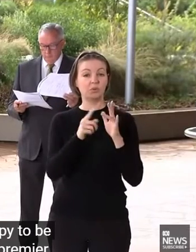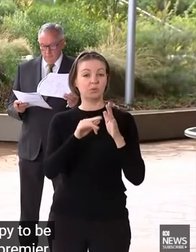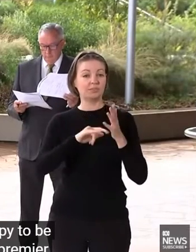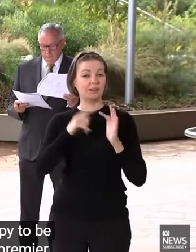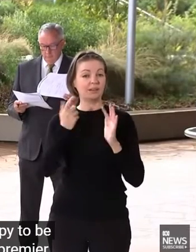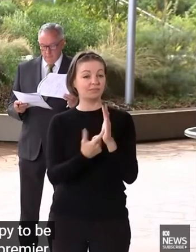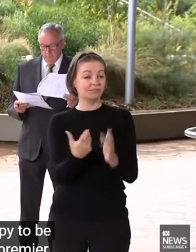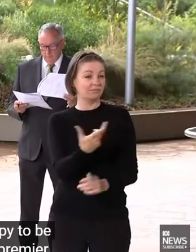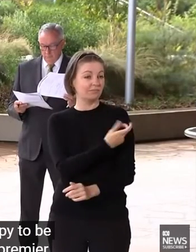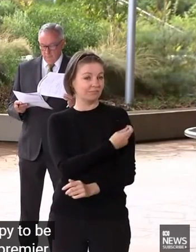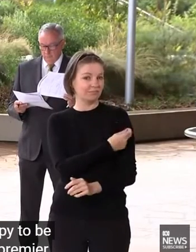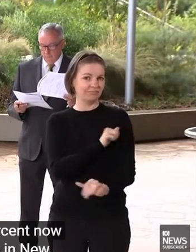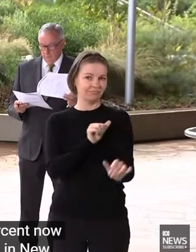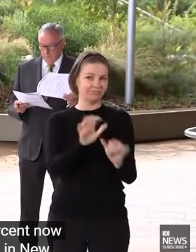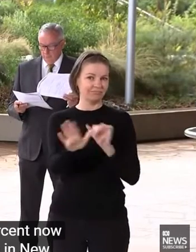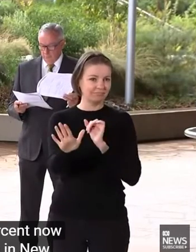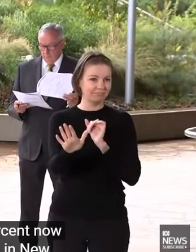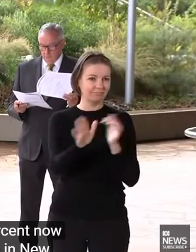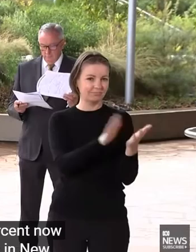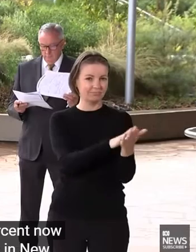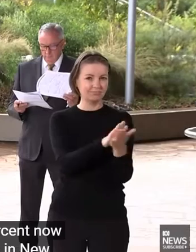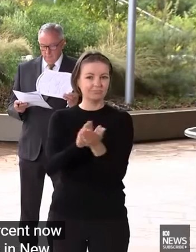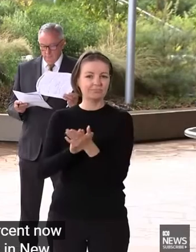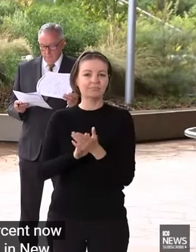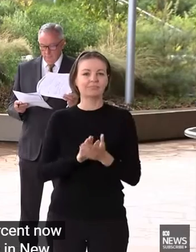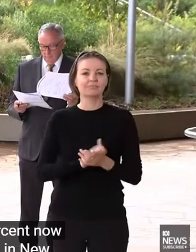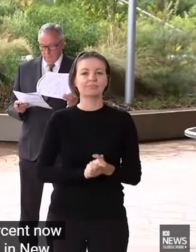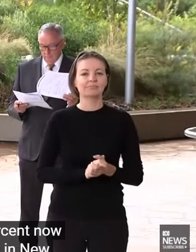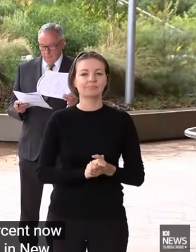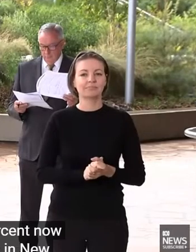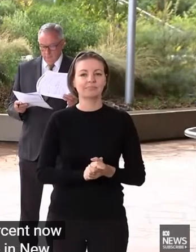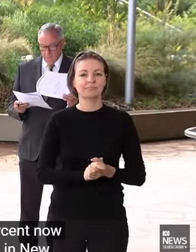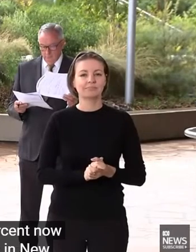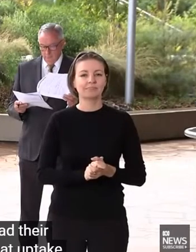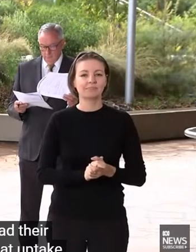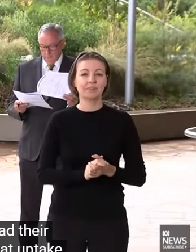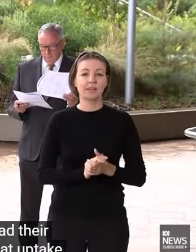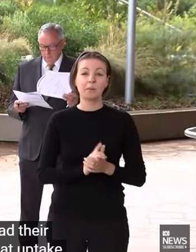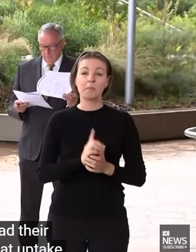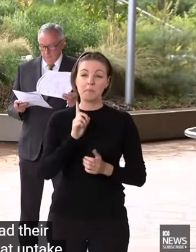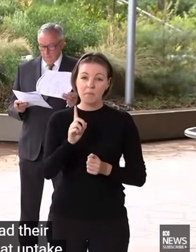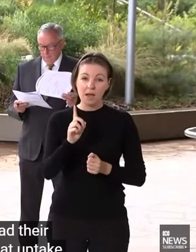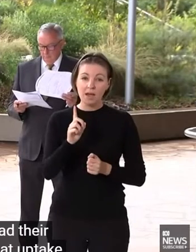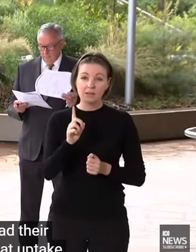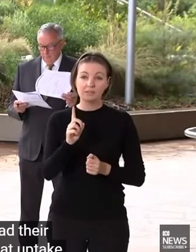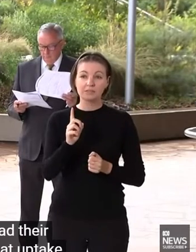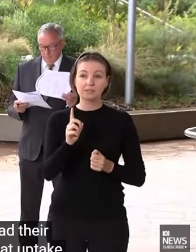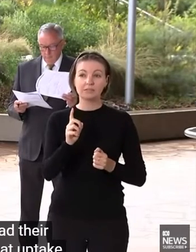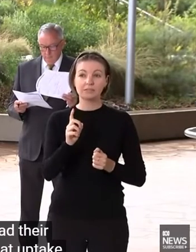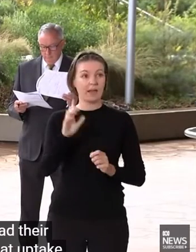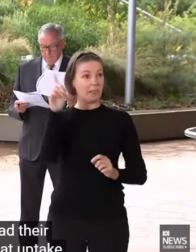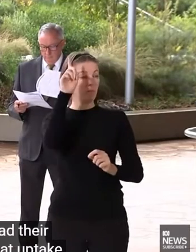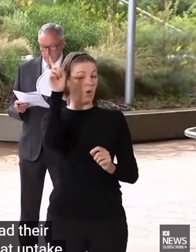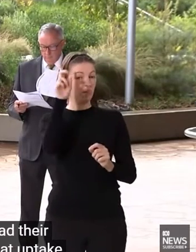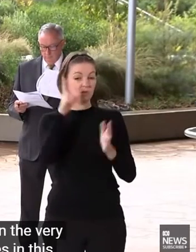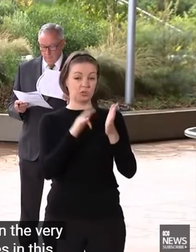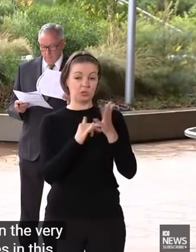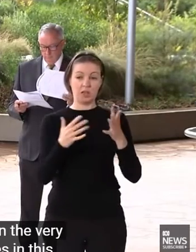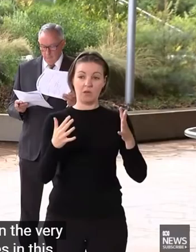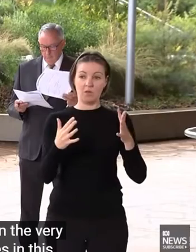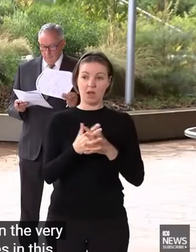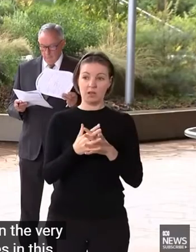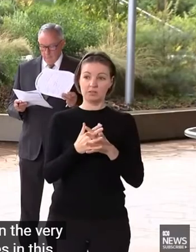had their booster, which is a great uptake. But we know that given the very high vaccination rates in this state, we can do